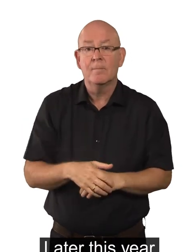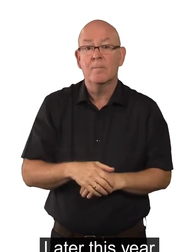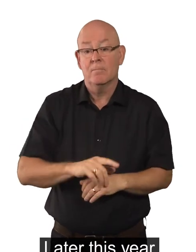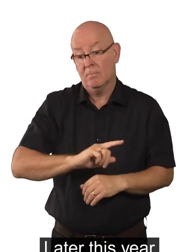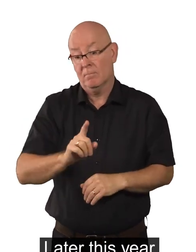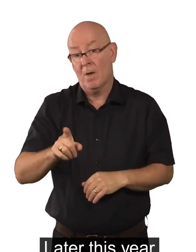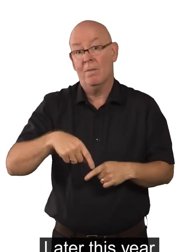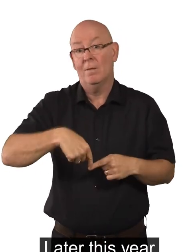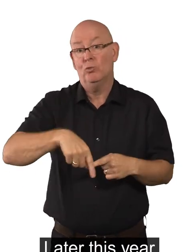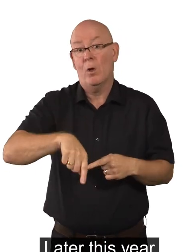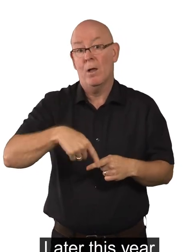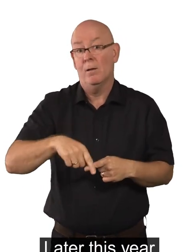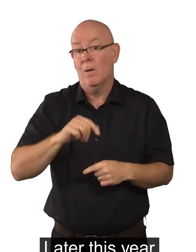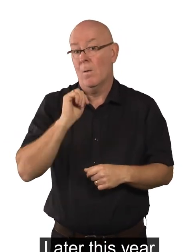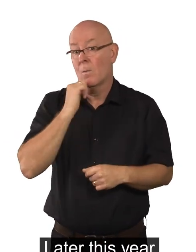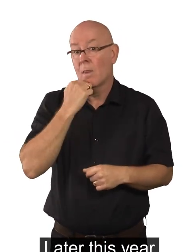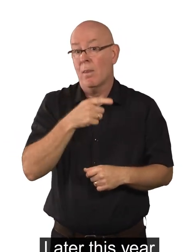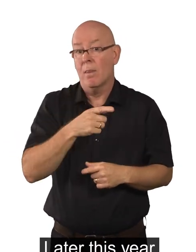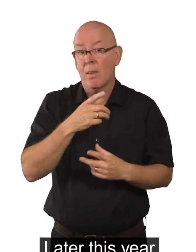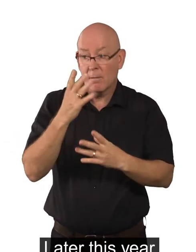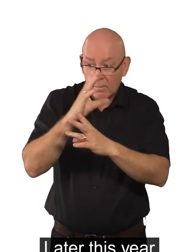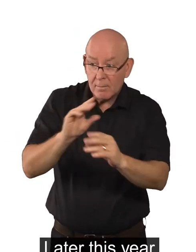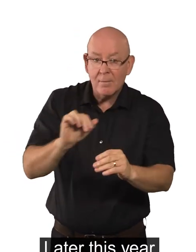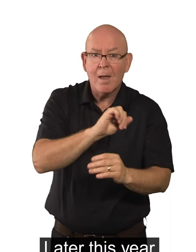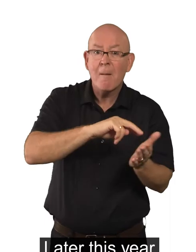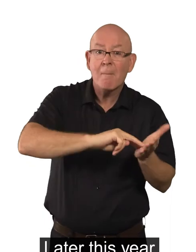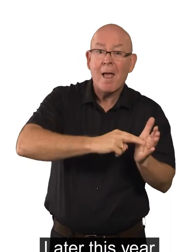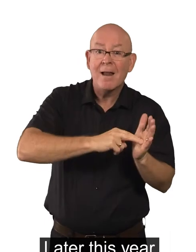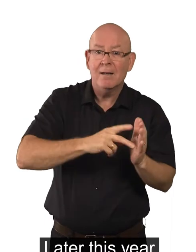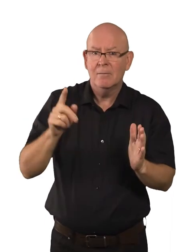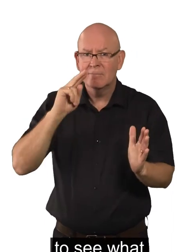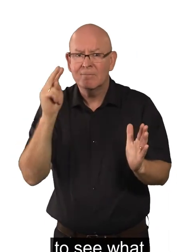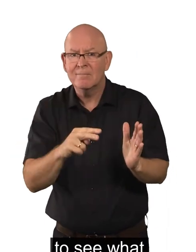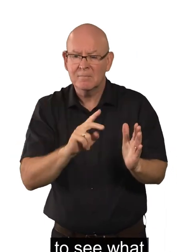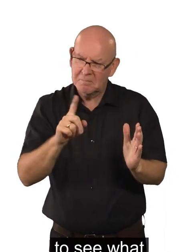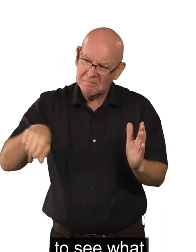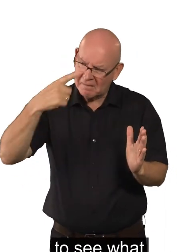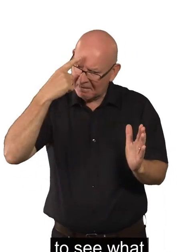Later this year, it will share these plans to see what people think about them.